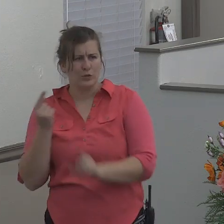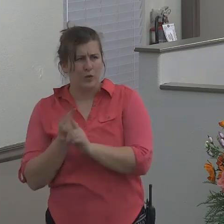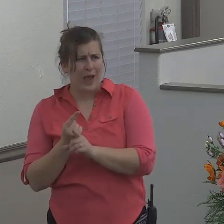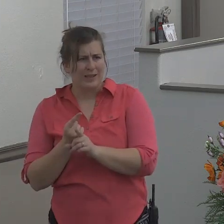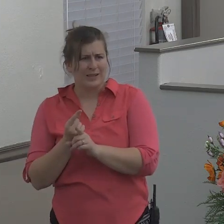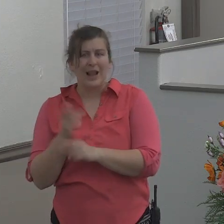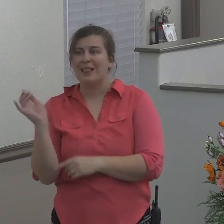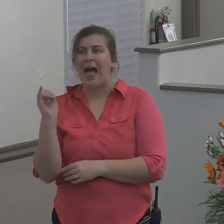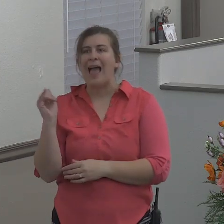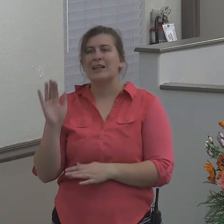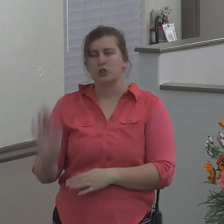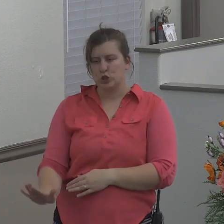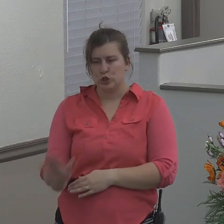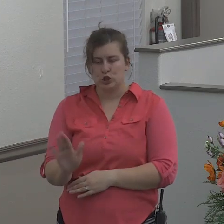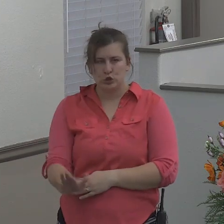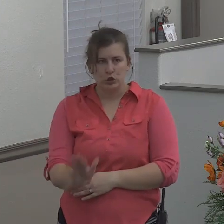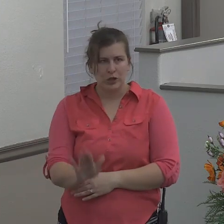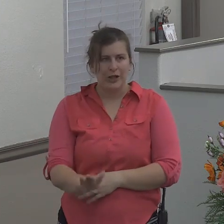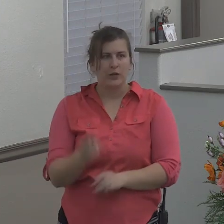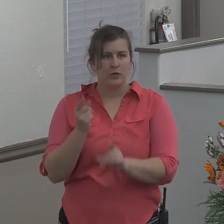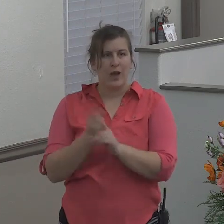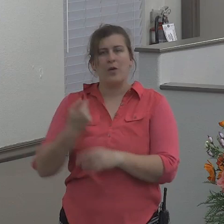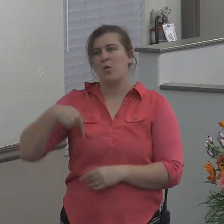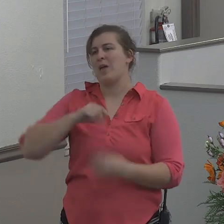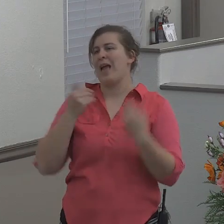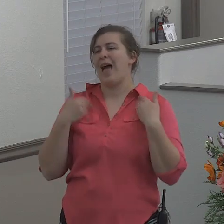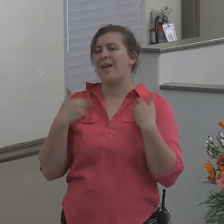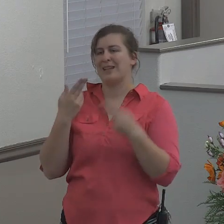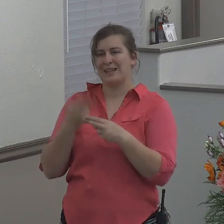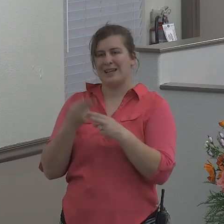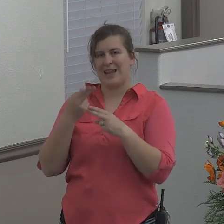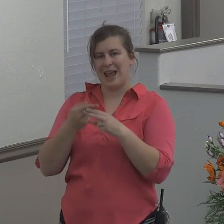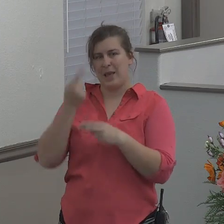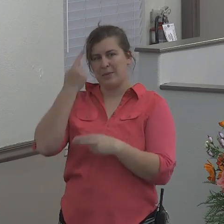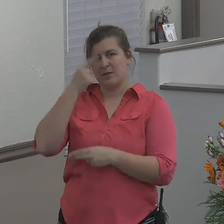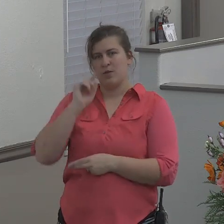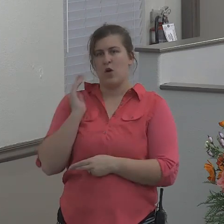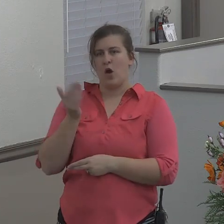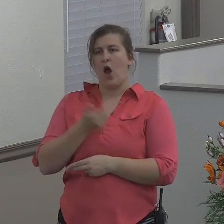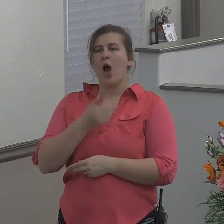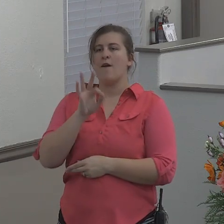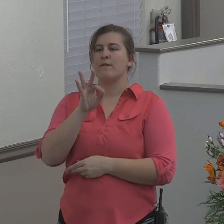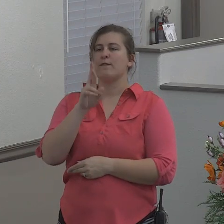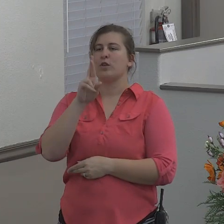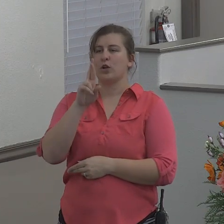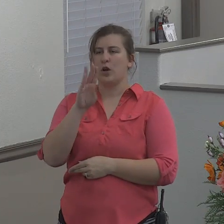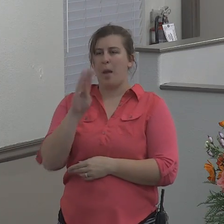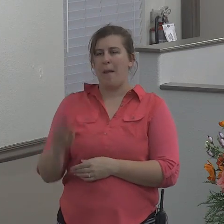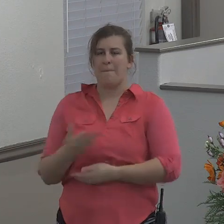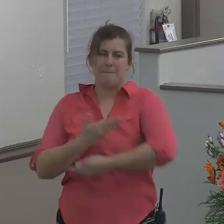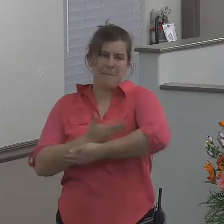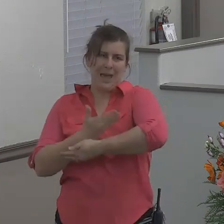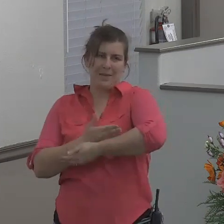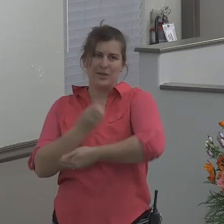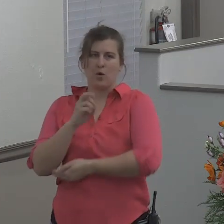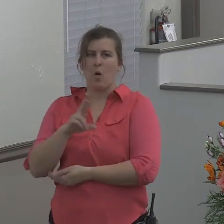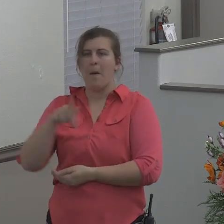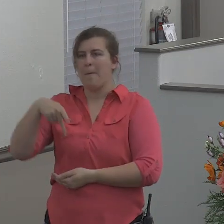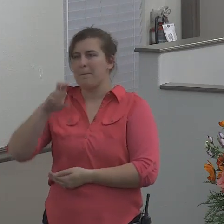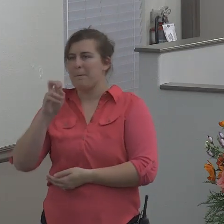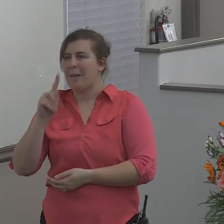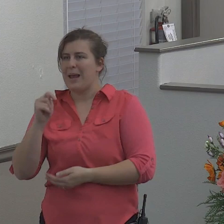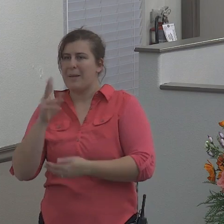they're their own children we even have names for that now they're called our fur babies or were pet parents